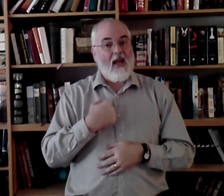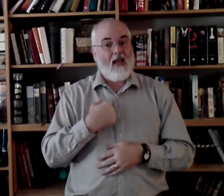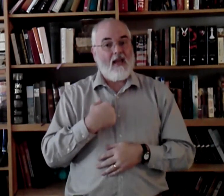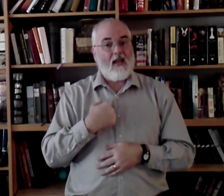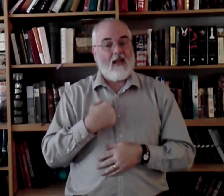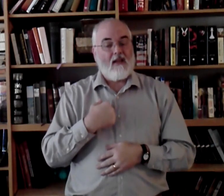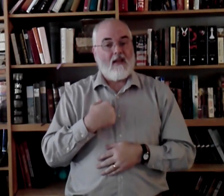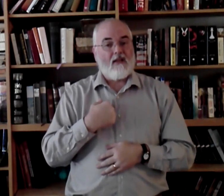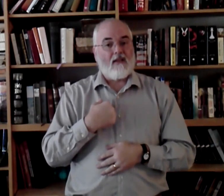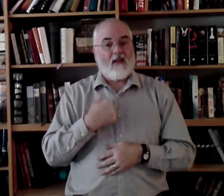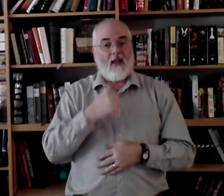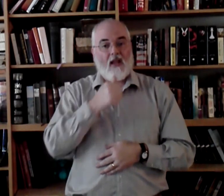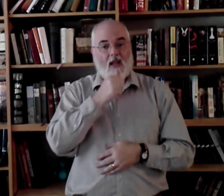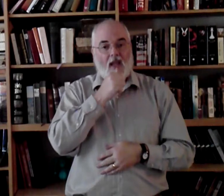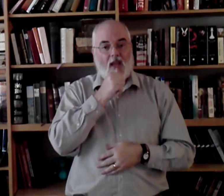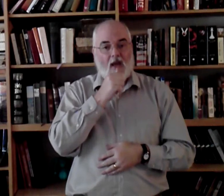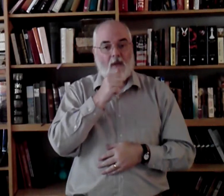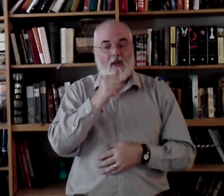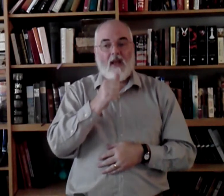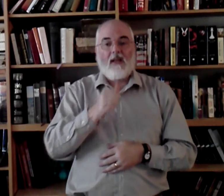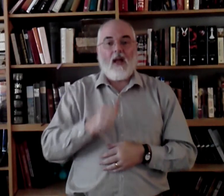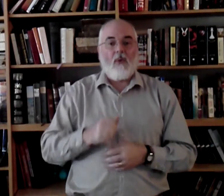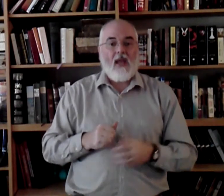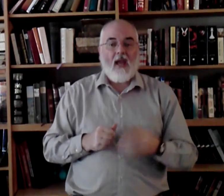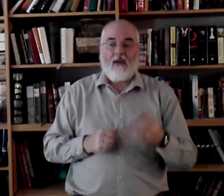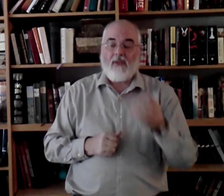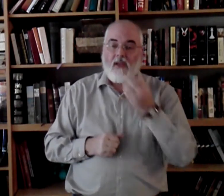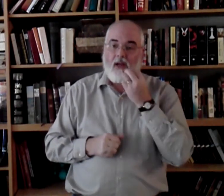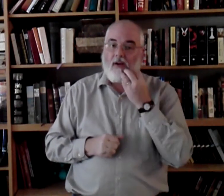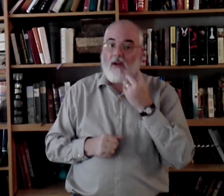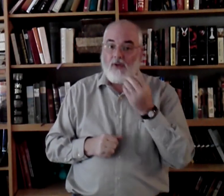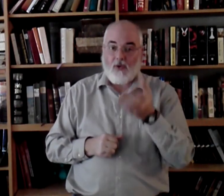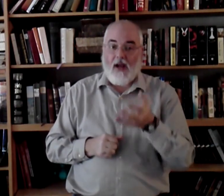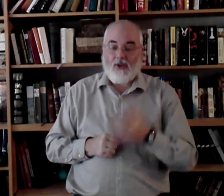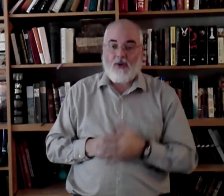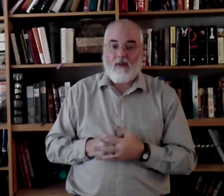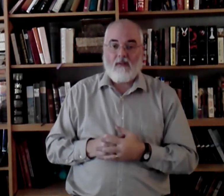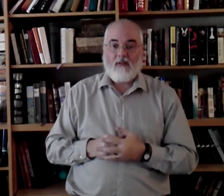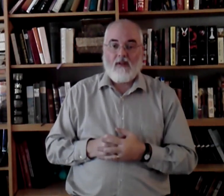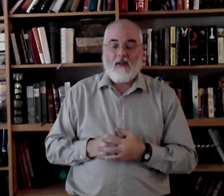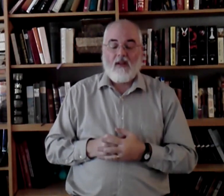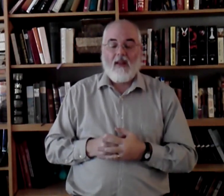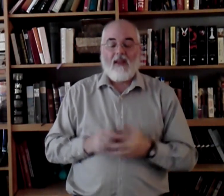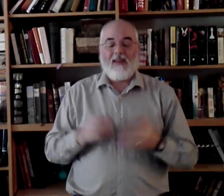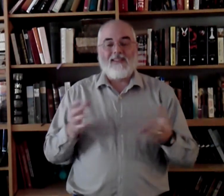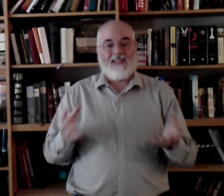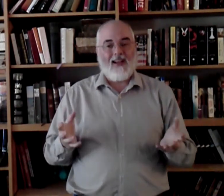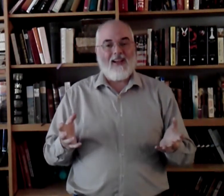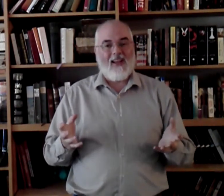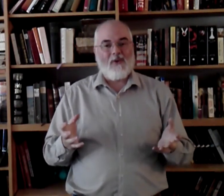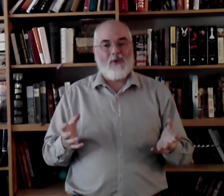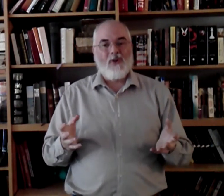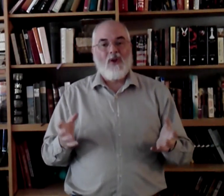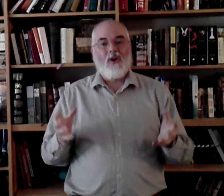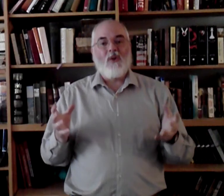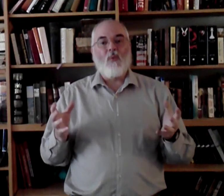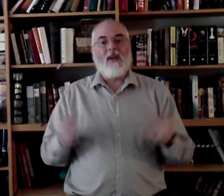am. Now, we have here a contraction. In sign language, we